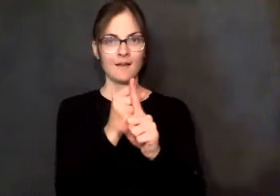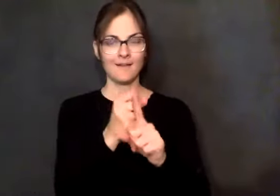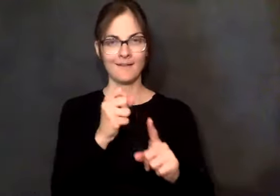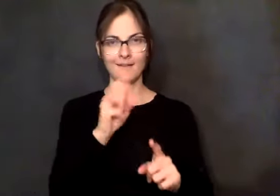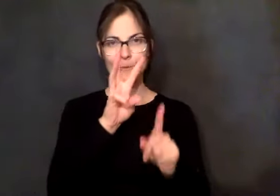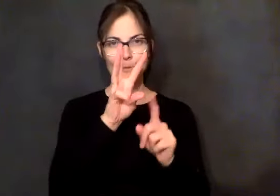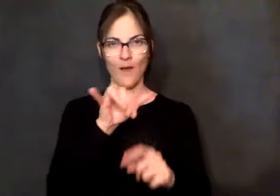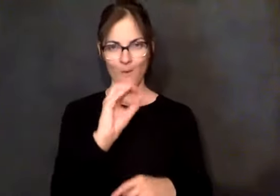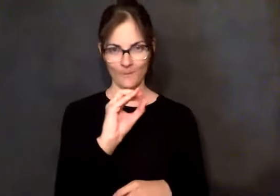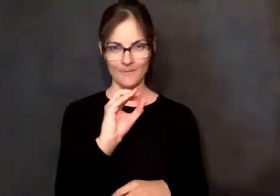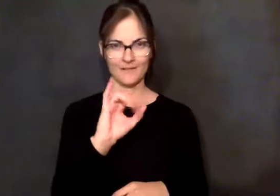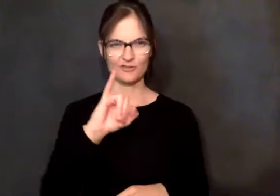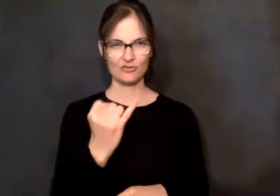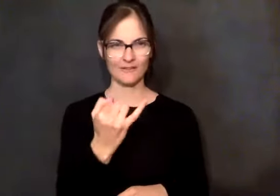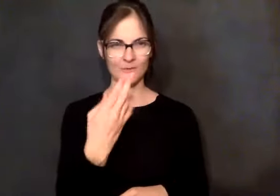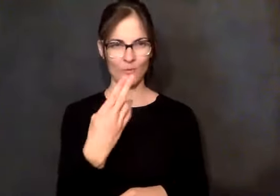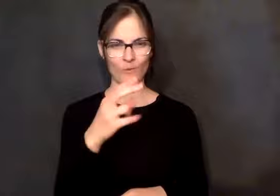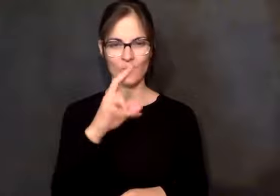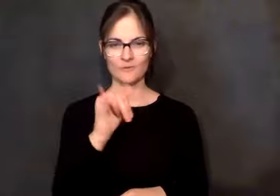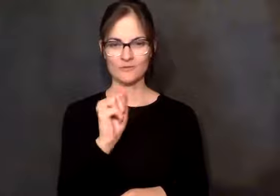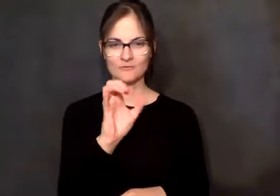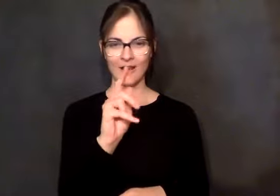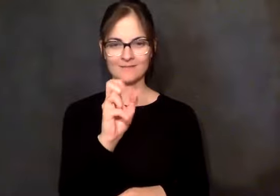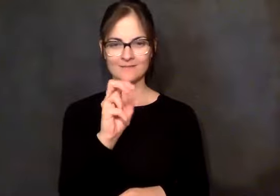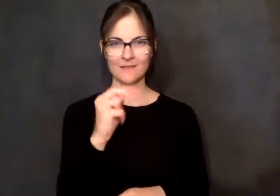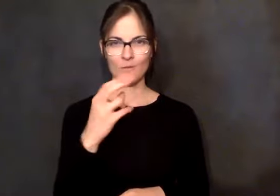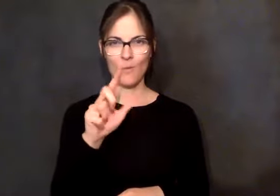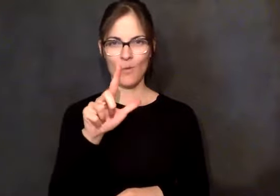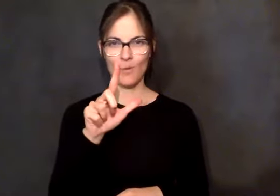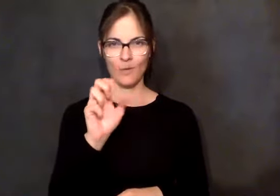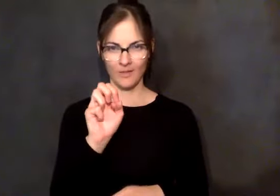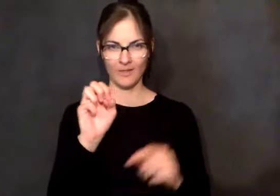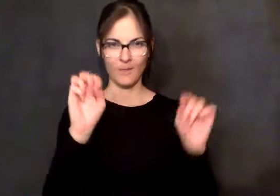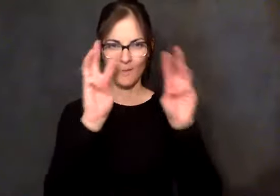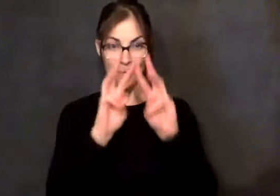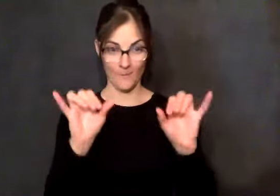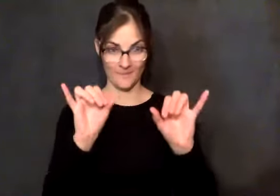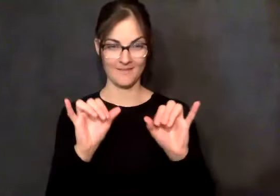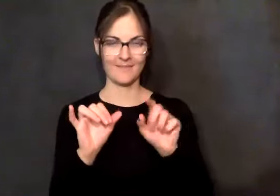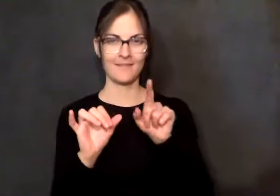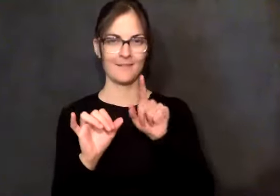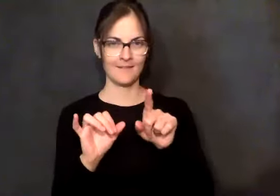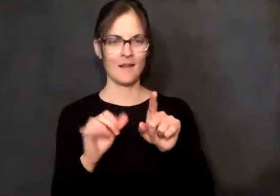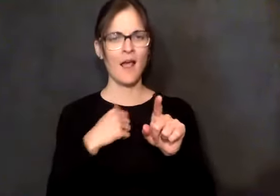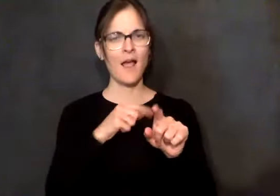in Jackson Hole, Wyoming, I'm in a convenience store. And I have on my necklace that's the Al-Anon logo.